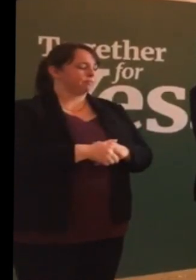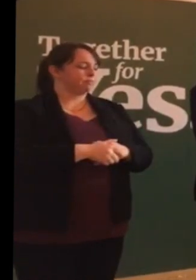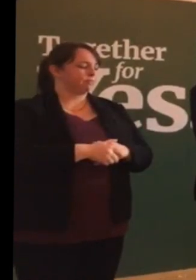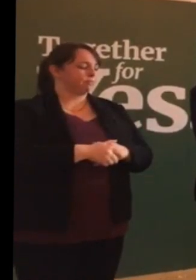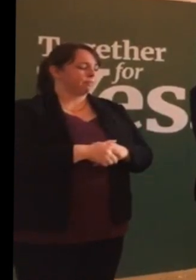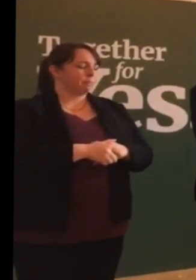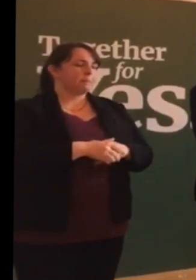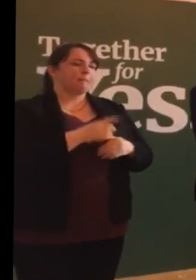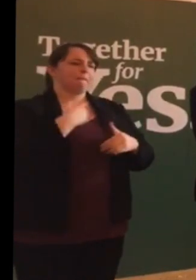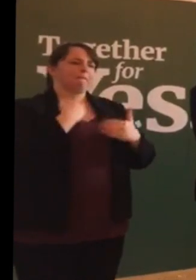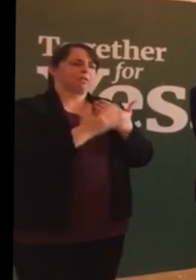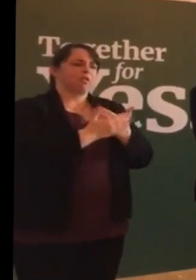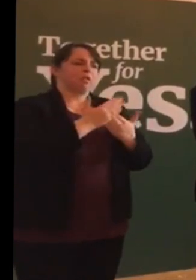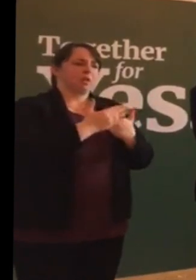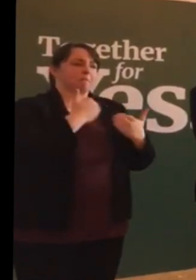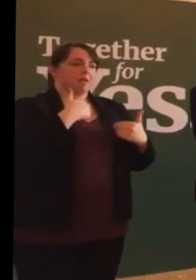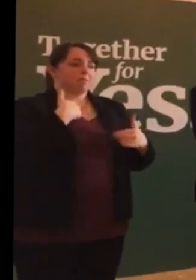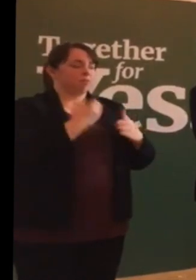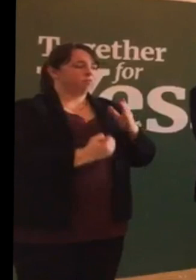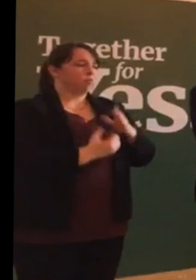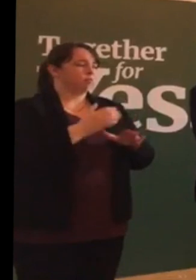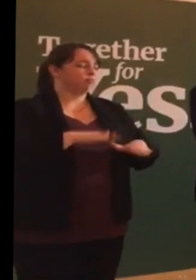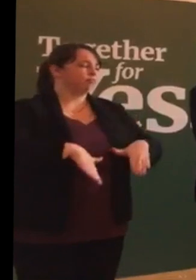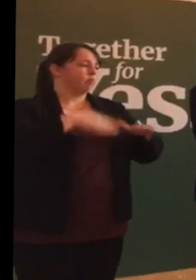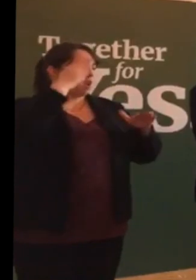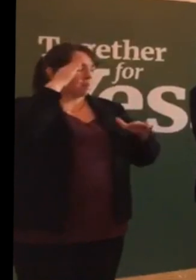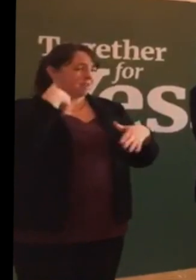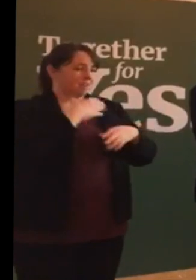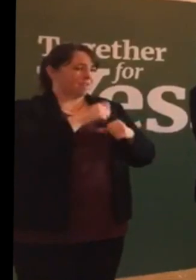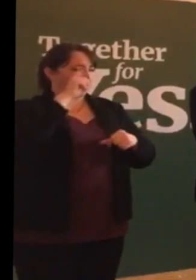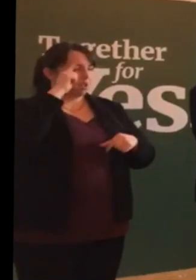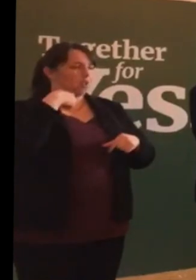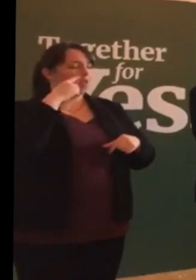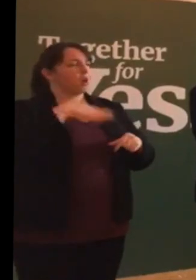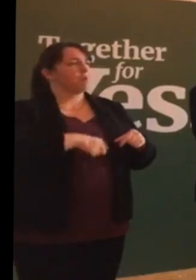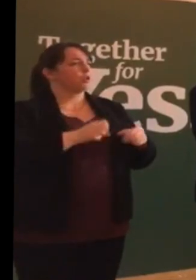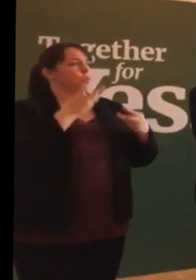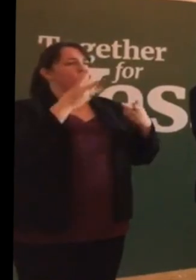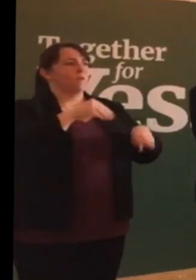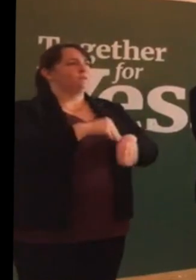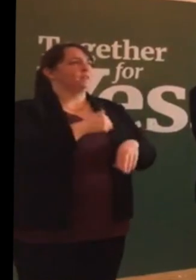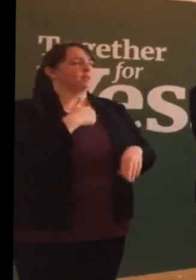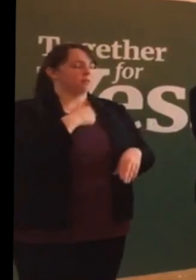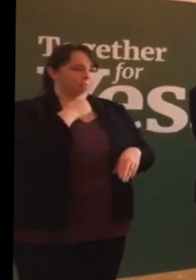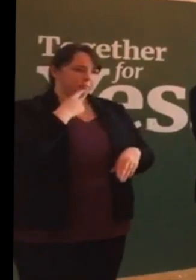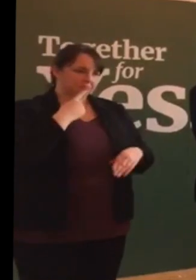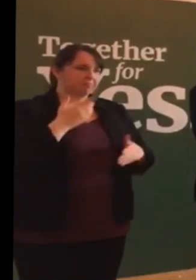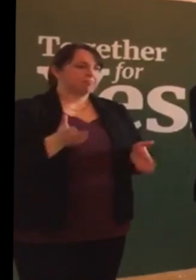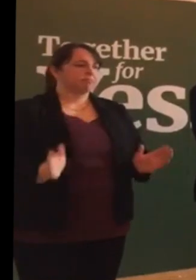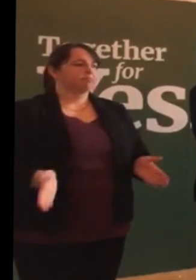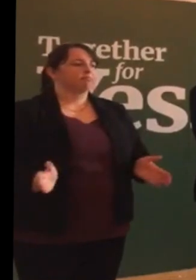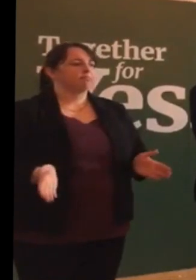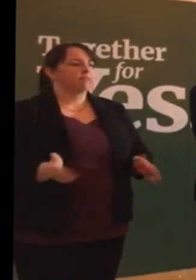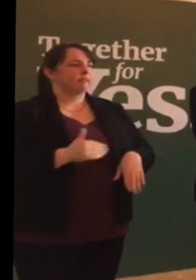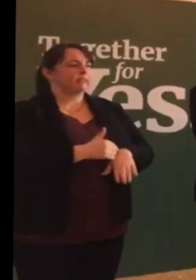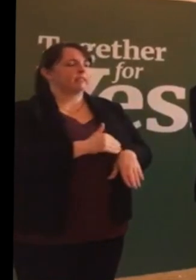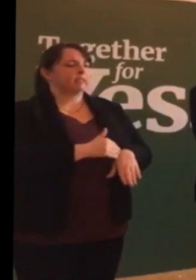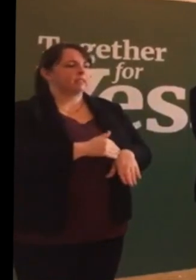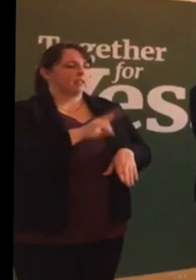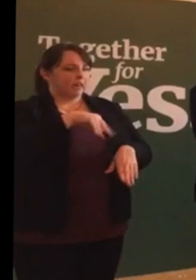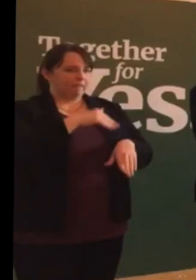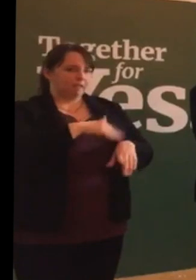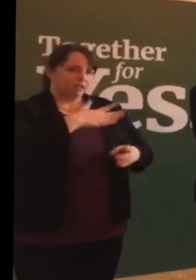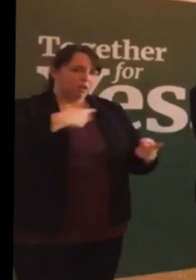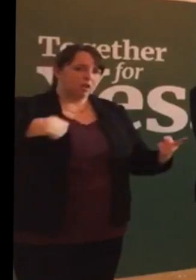As a young man growing up, I never thought that abortion would affect me. But it has. It can affect us all,